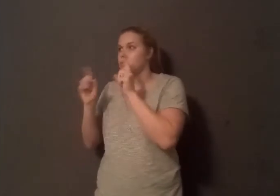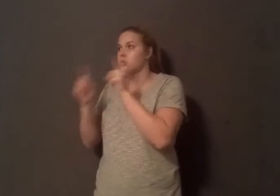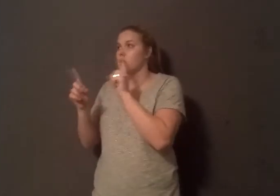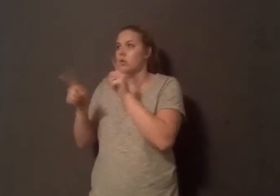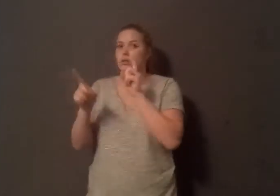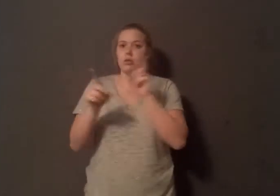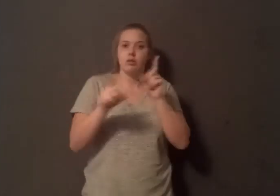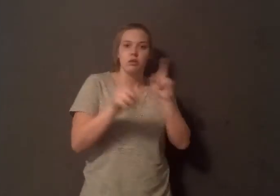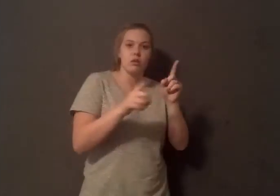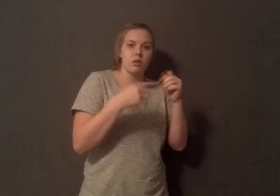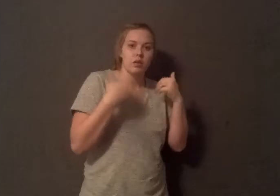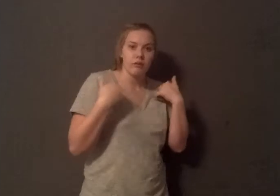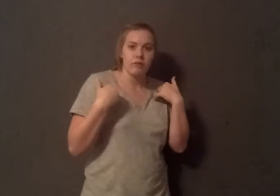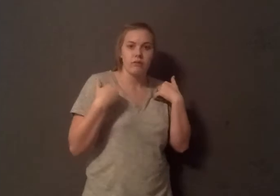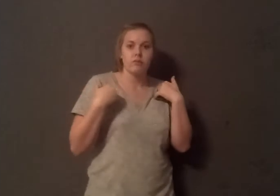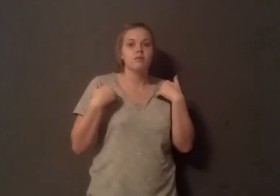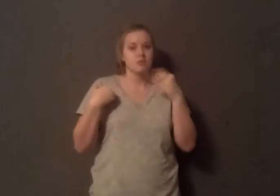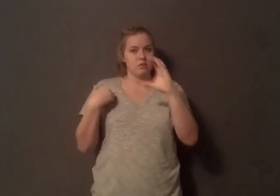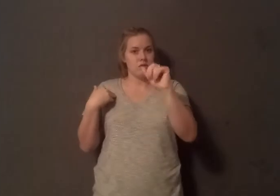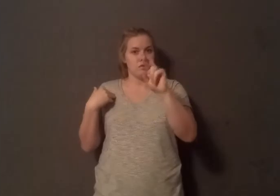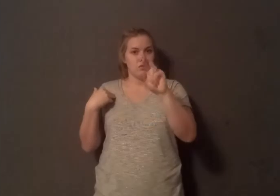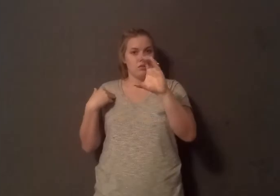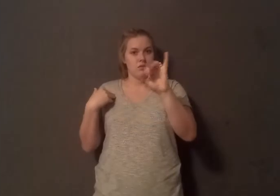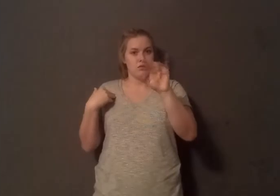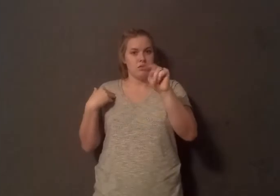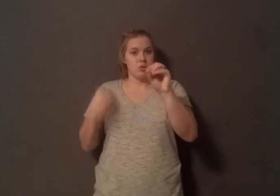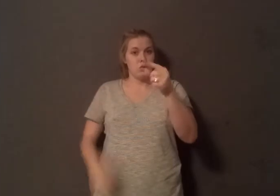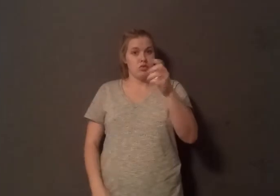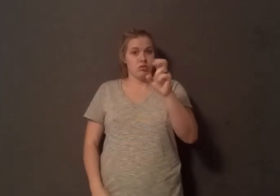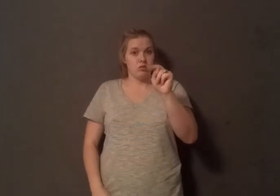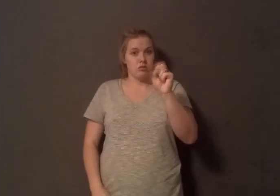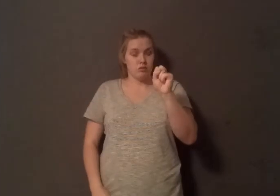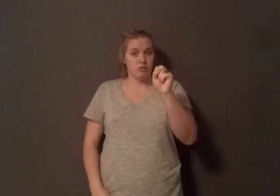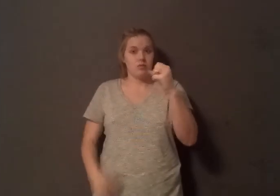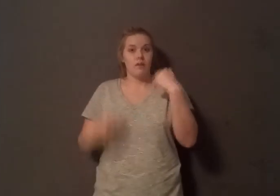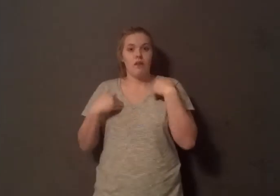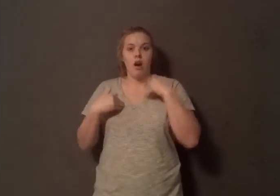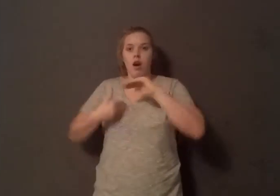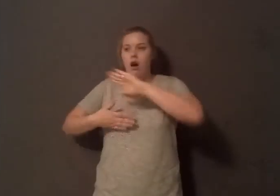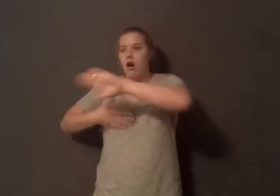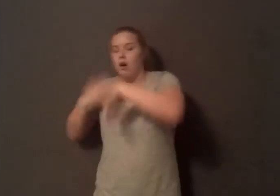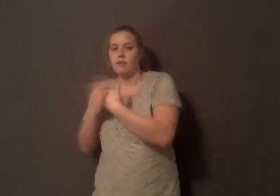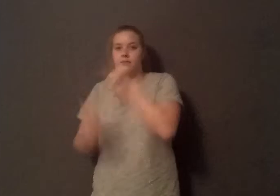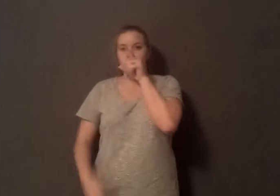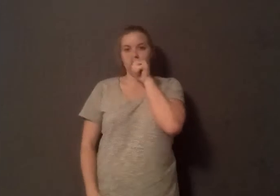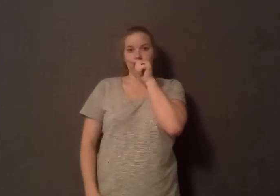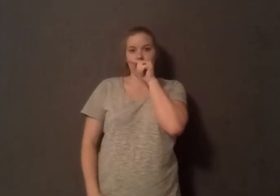carcinogens in every single restaurant, but we found them in every single chicken sample that we took. If somebody brings their family in and they're